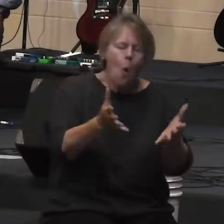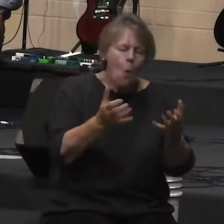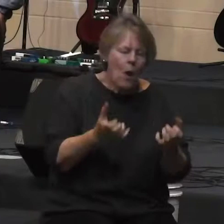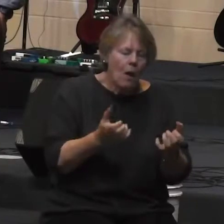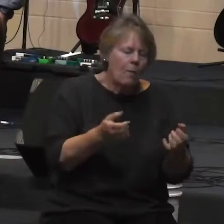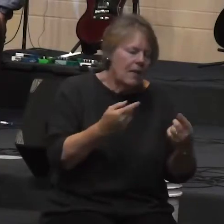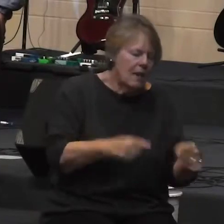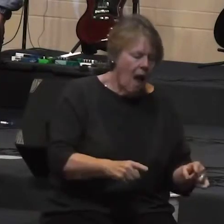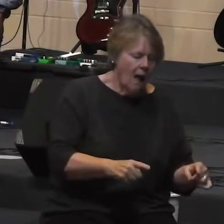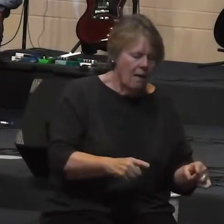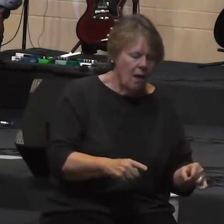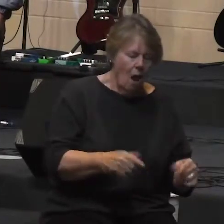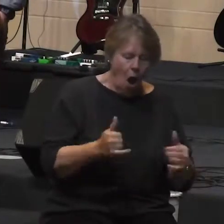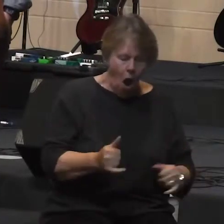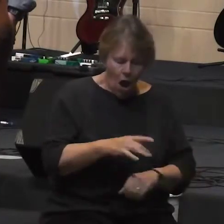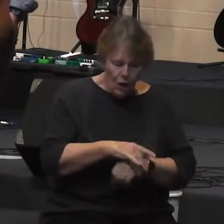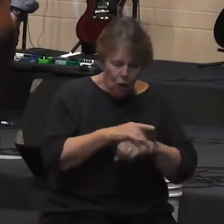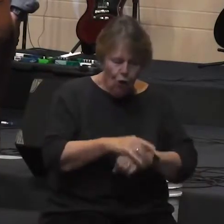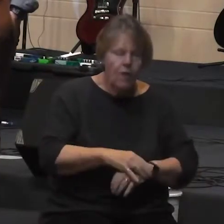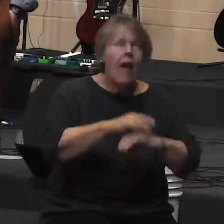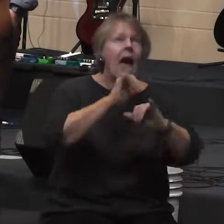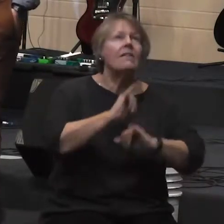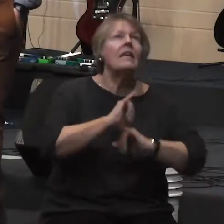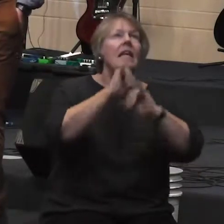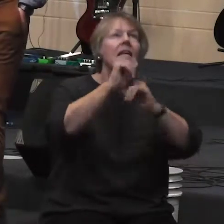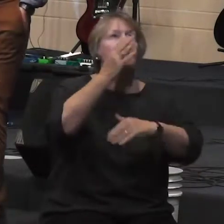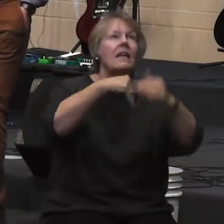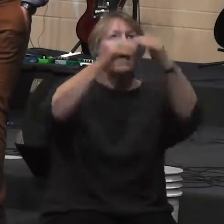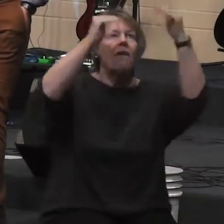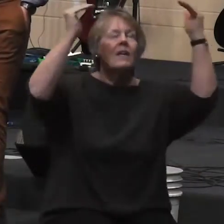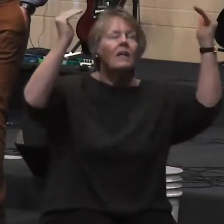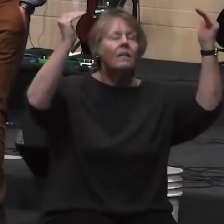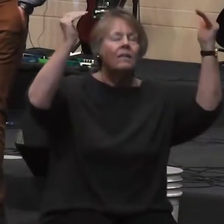done on earth as it is in heaven.